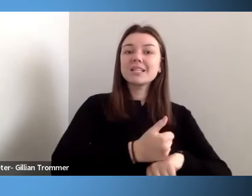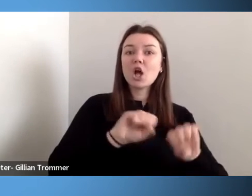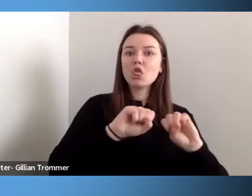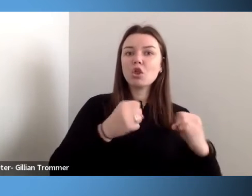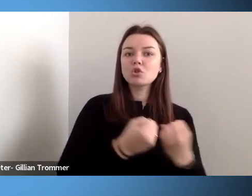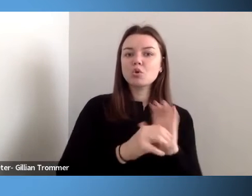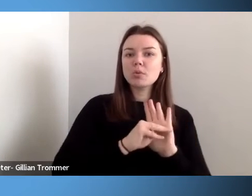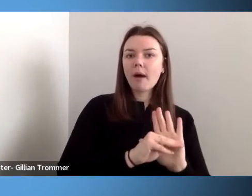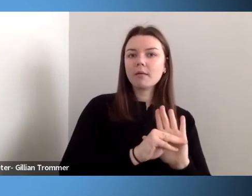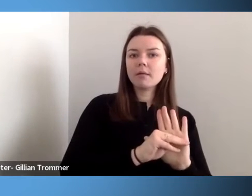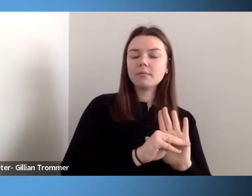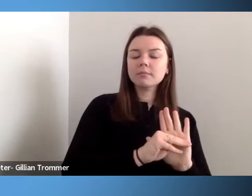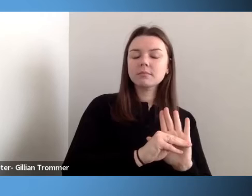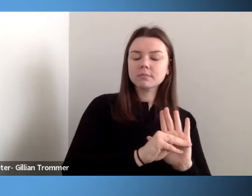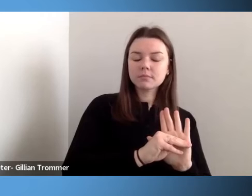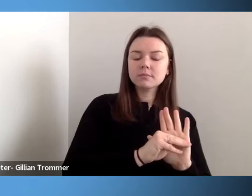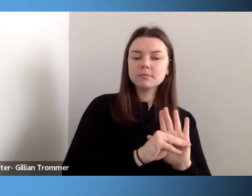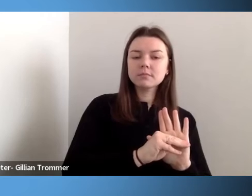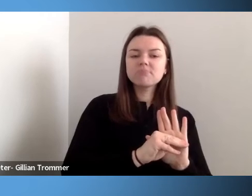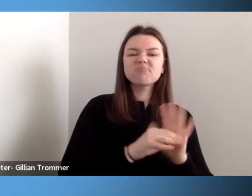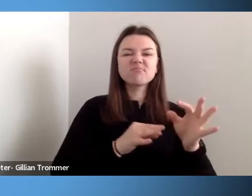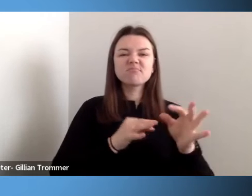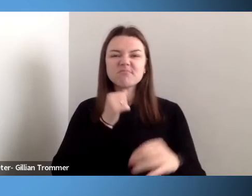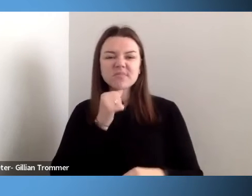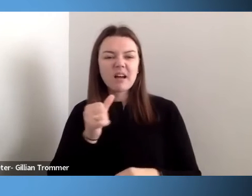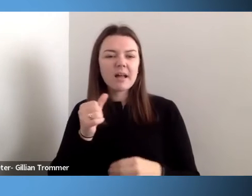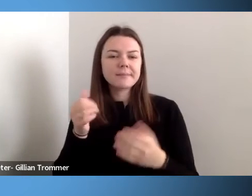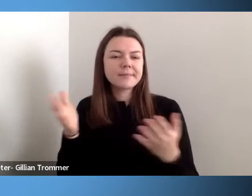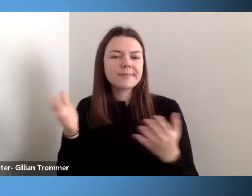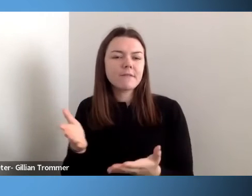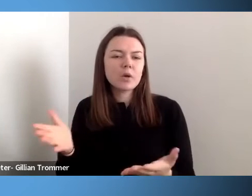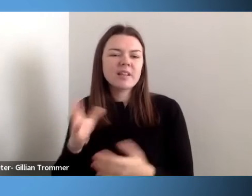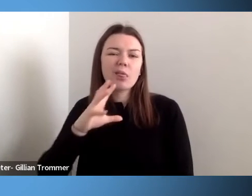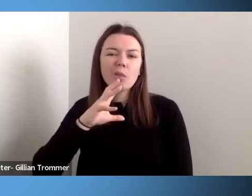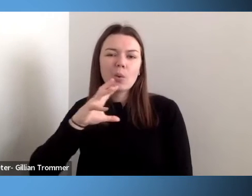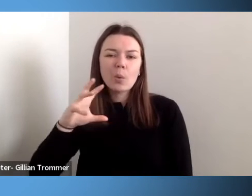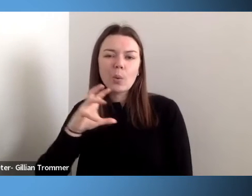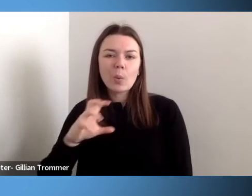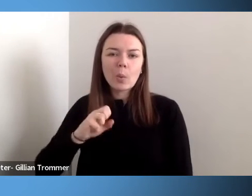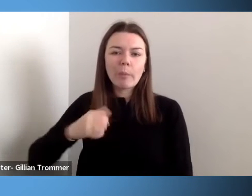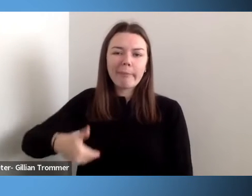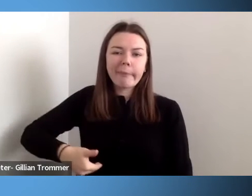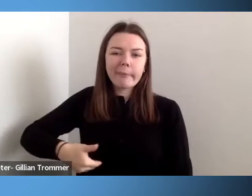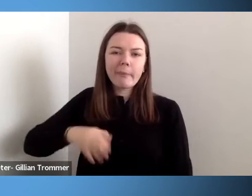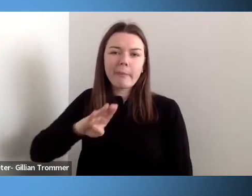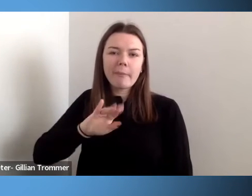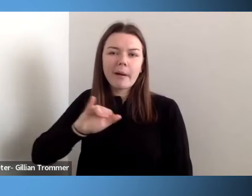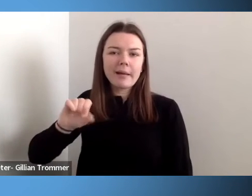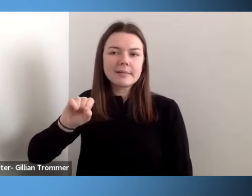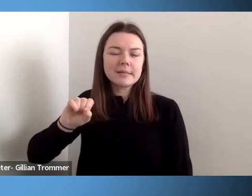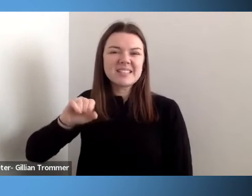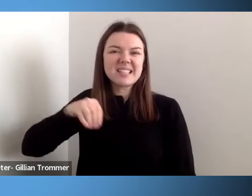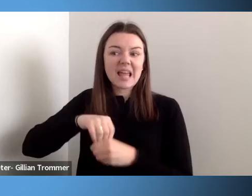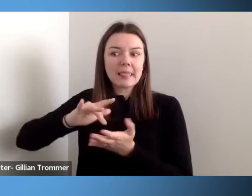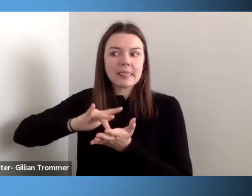than reinforcing the archaic biases built into the medical model of living with a